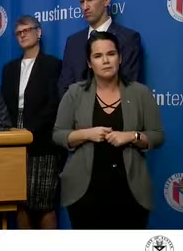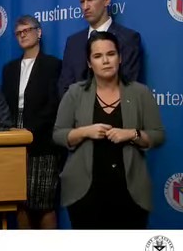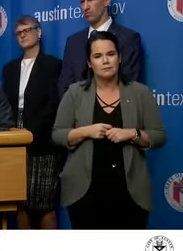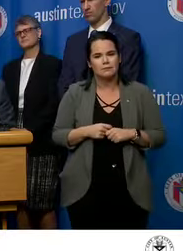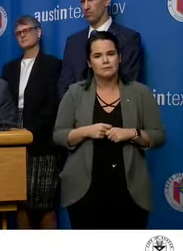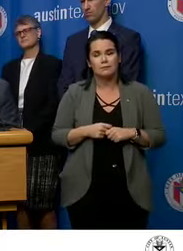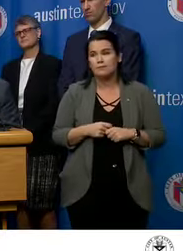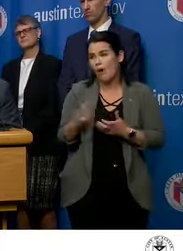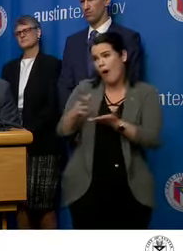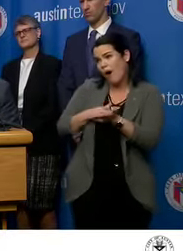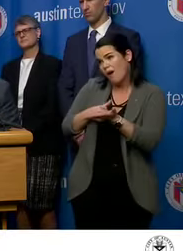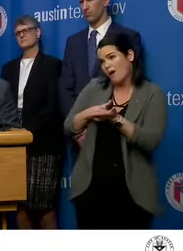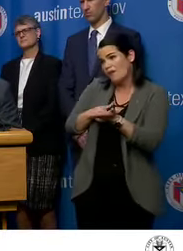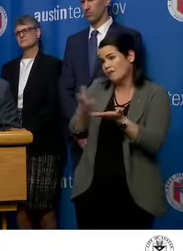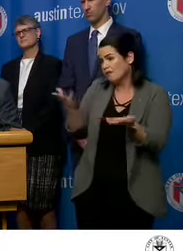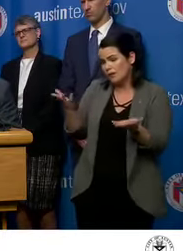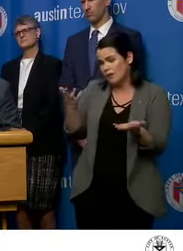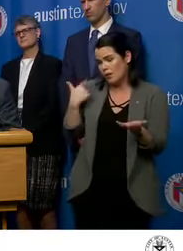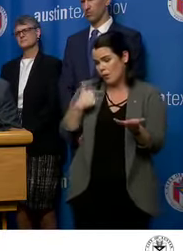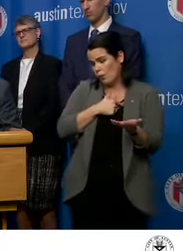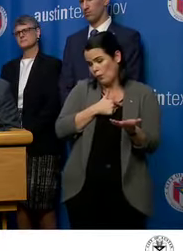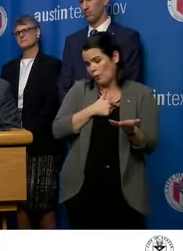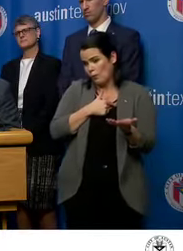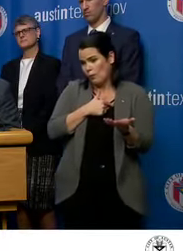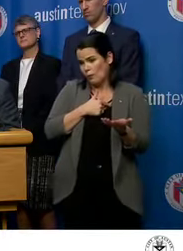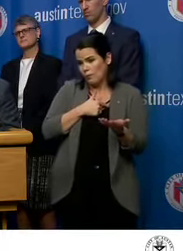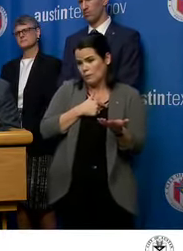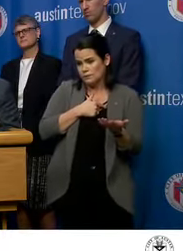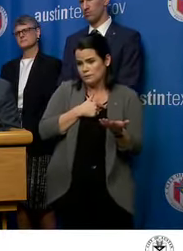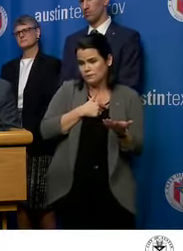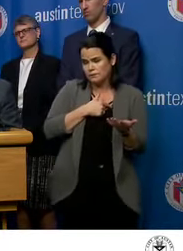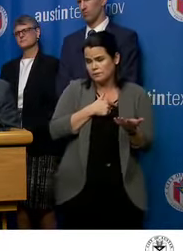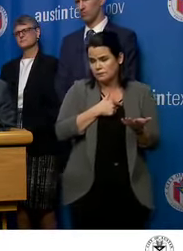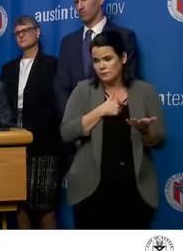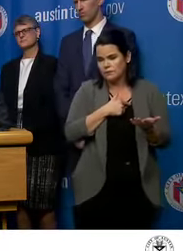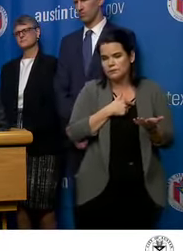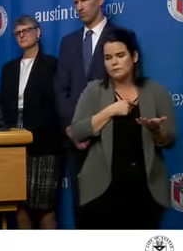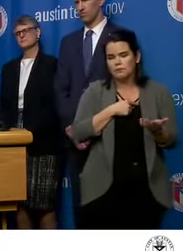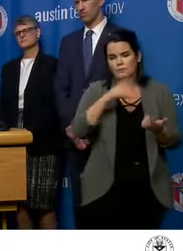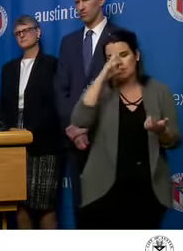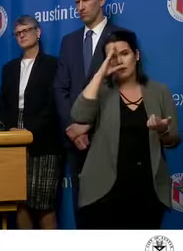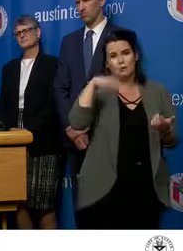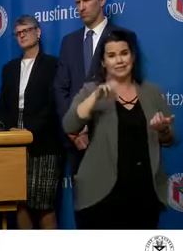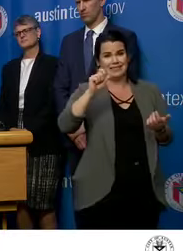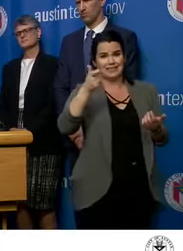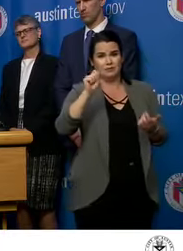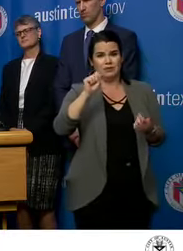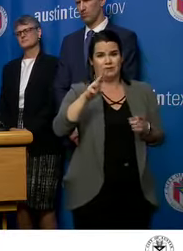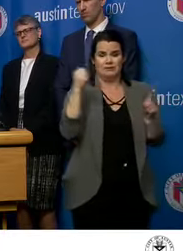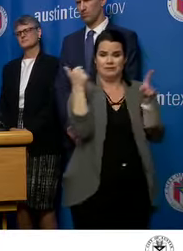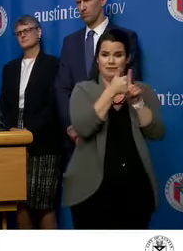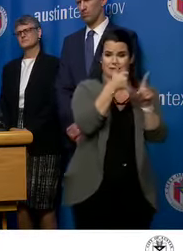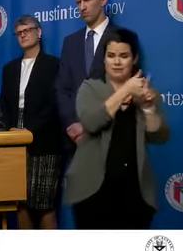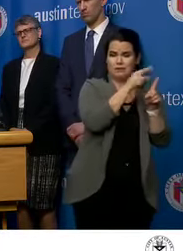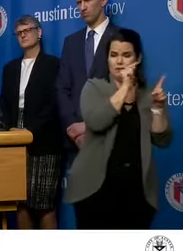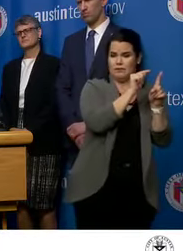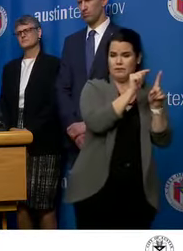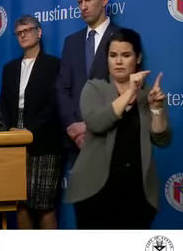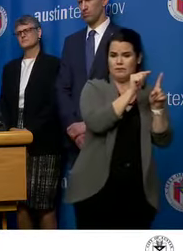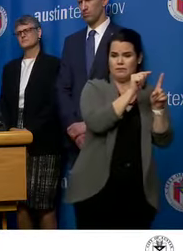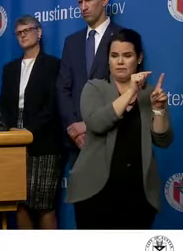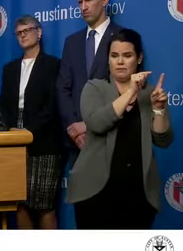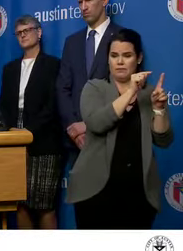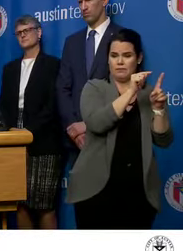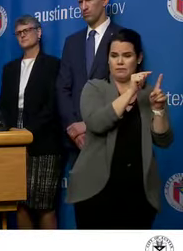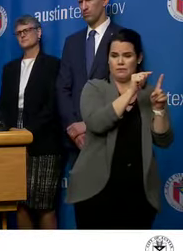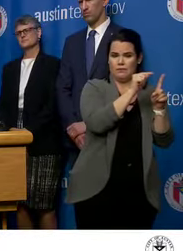tell you quite honestly, we're also concerned that, uh, because South by Southwest has been so engaged in helping